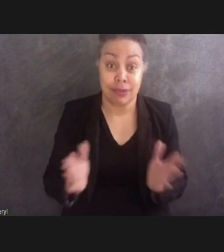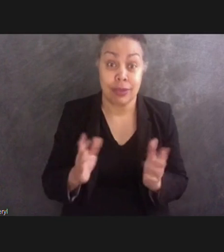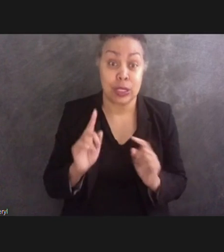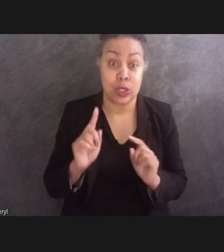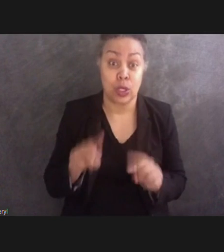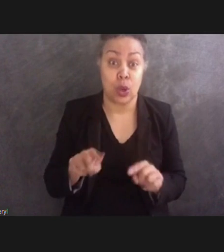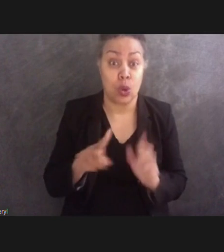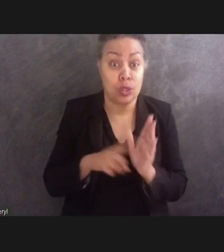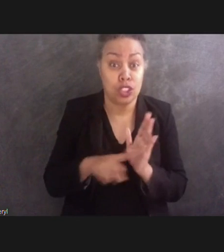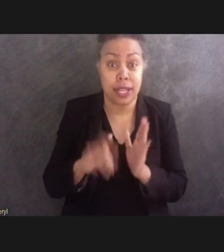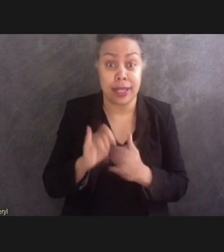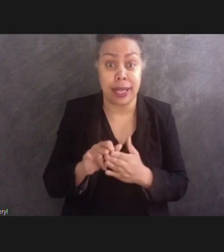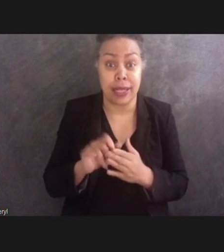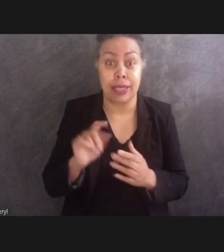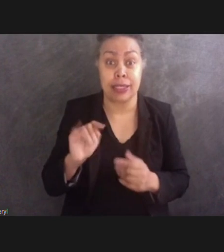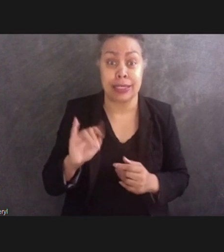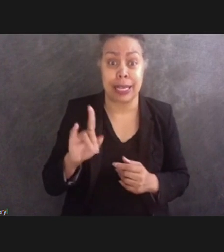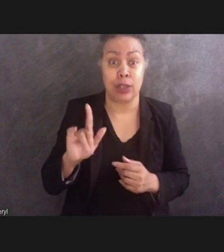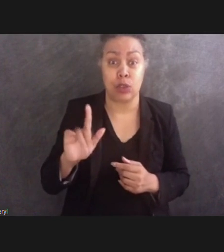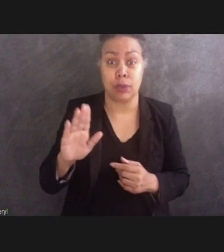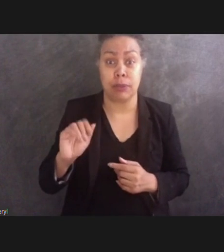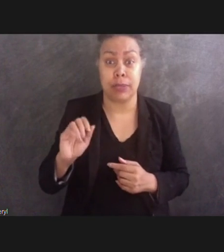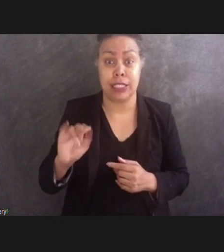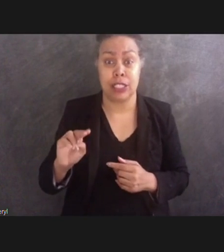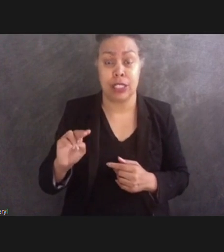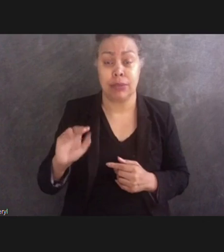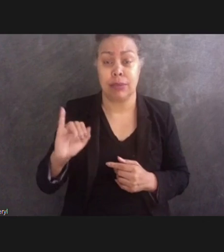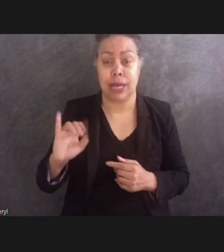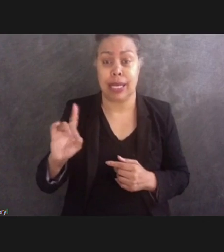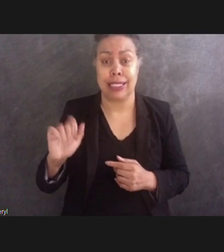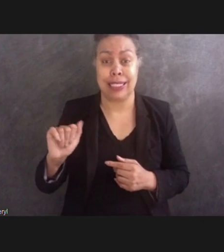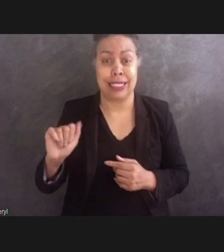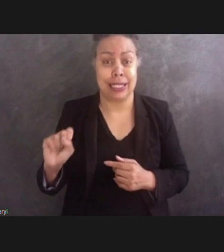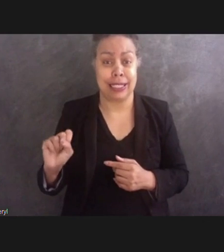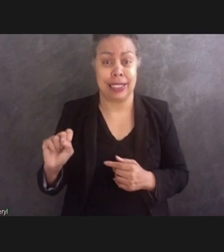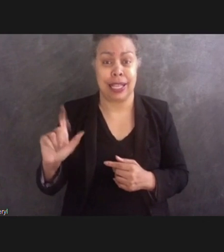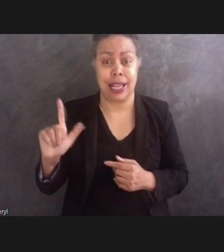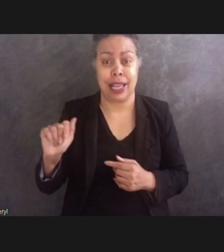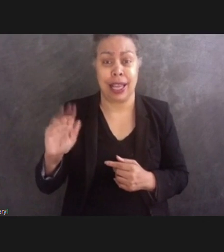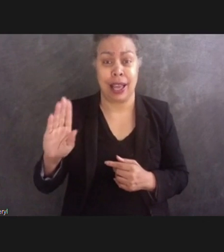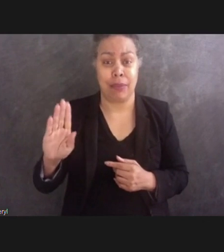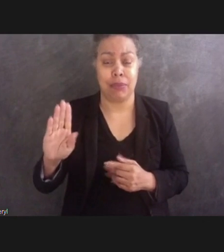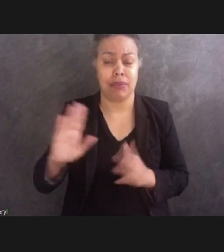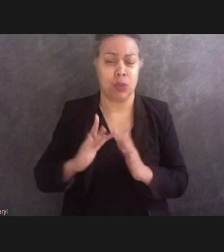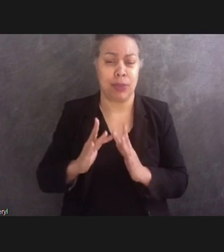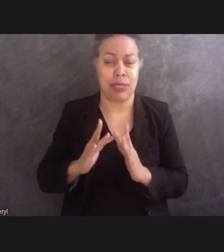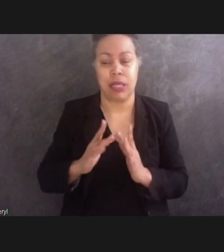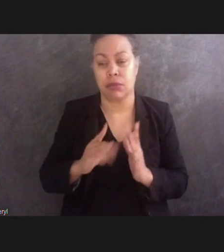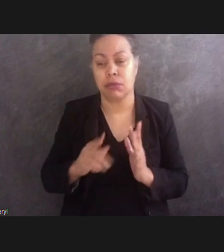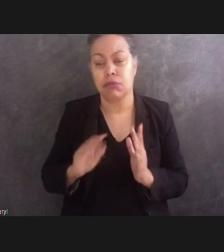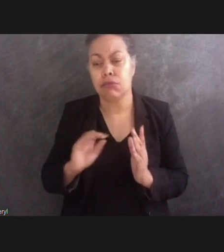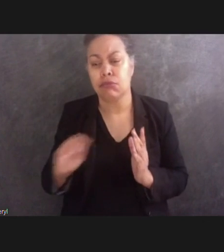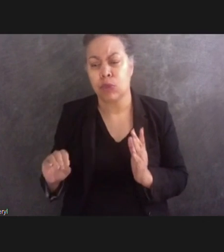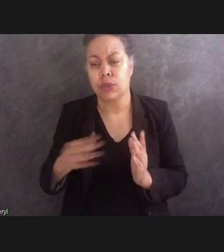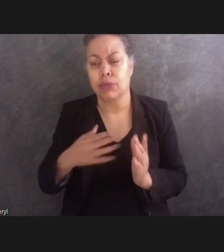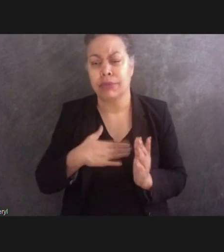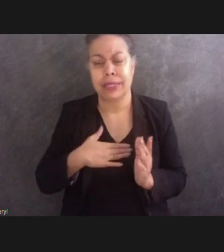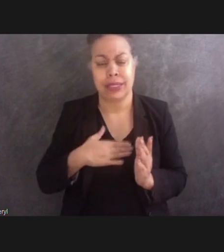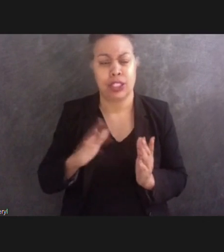website. Kelly, maybe you could post that up there. That's on the website for the Trust for the National